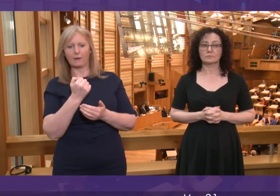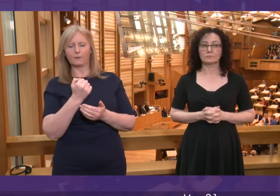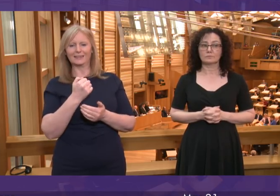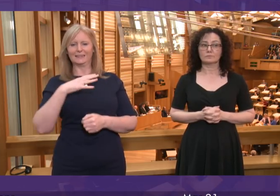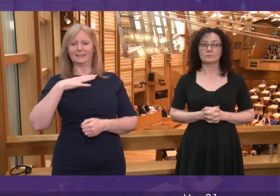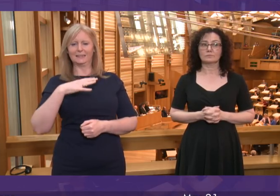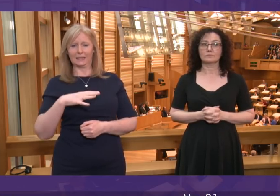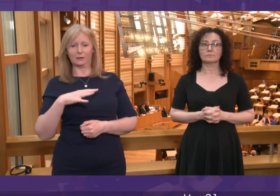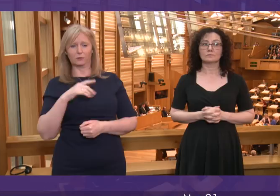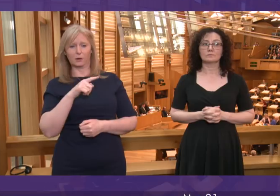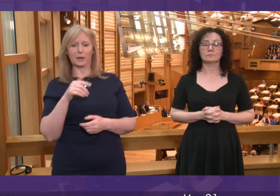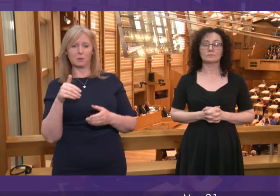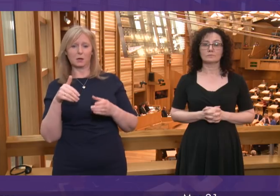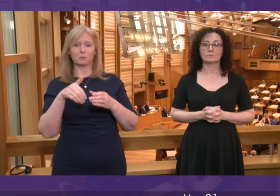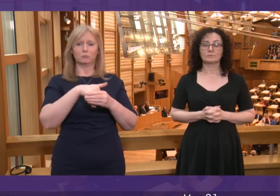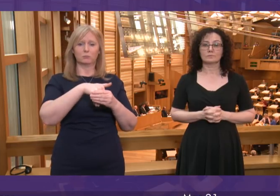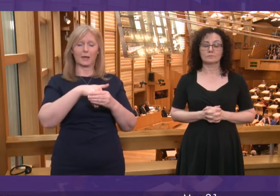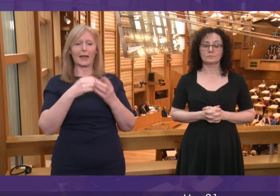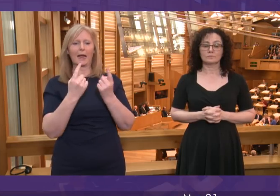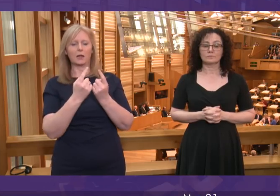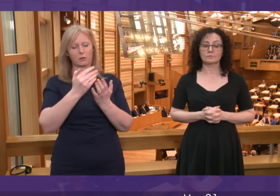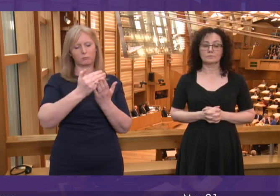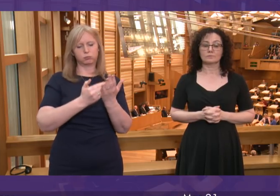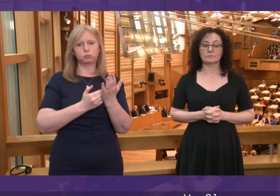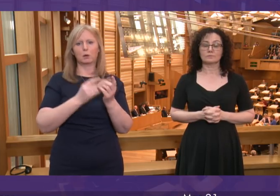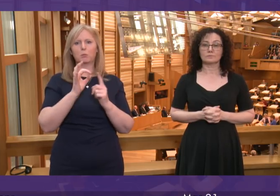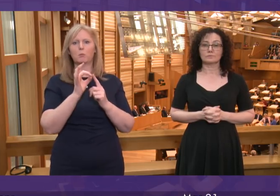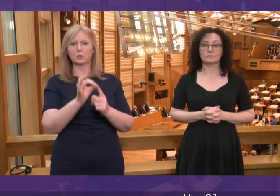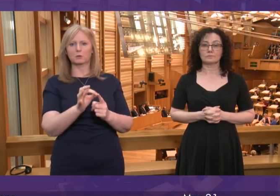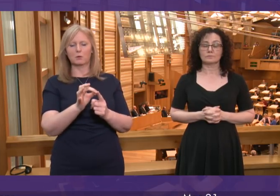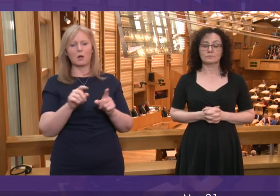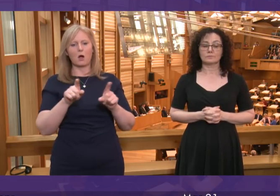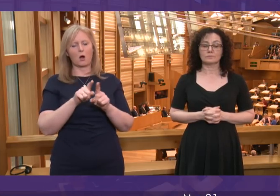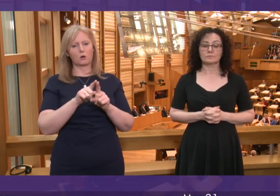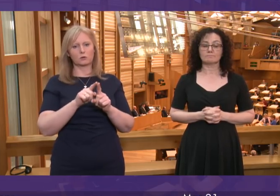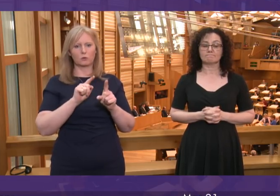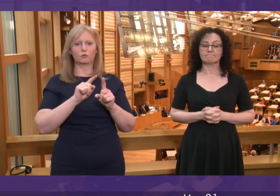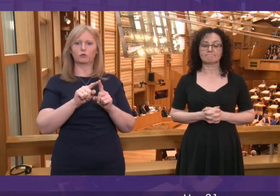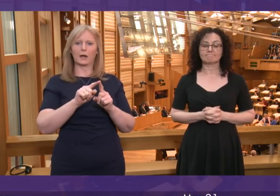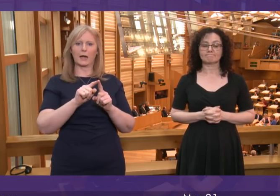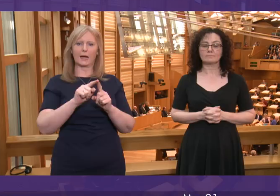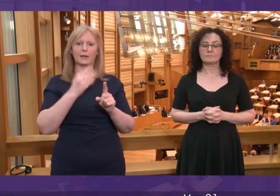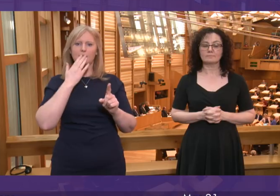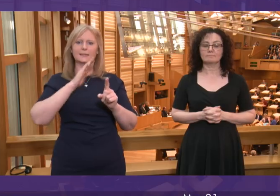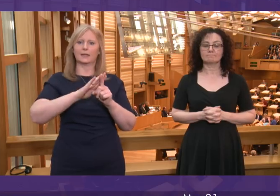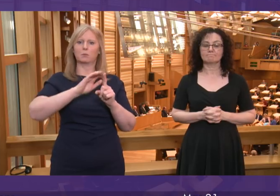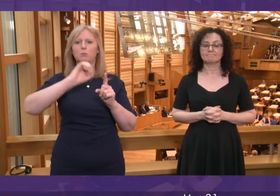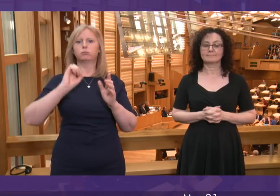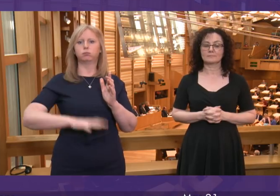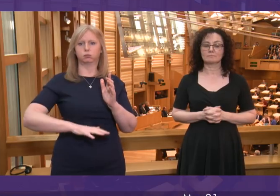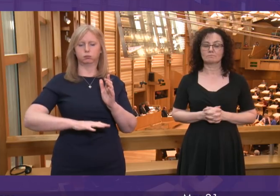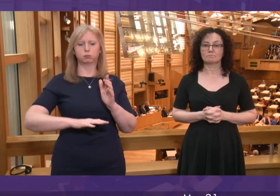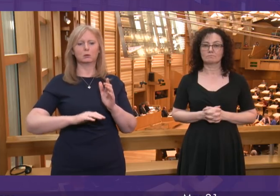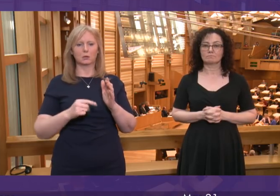them to be at the very heart of any proposals. They also help to reduce stigma because they provide a visible face of recovery as well as